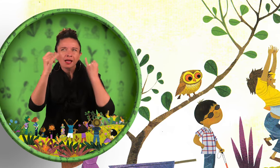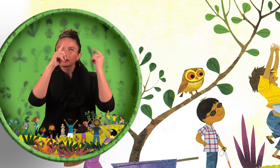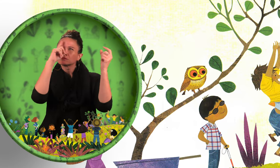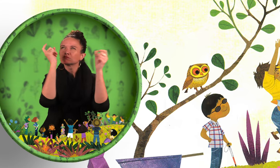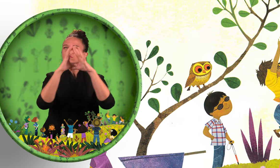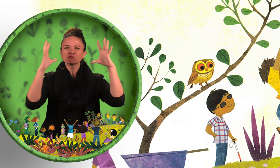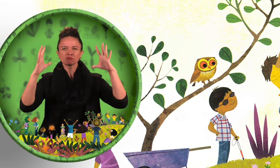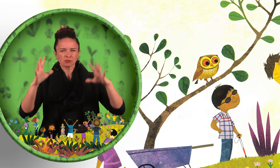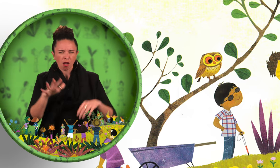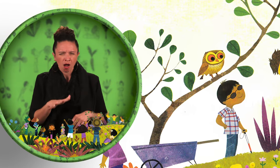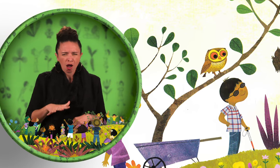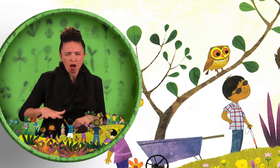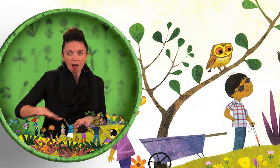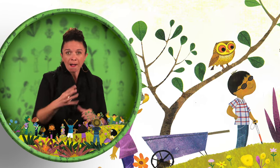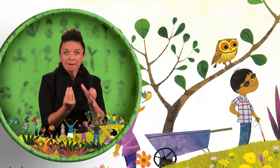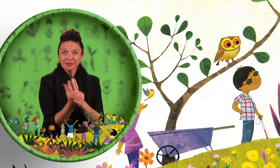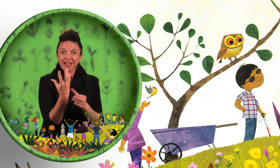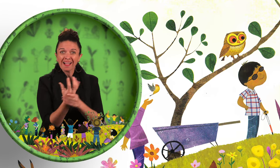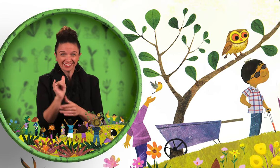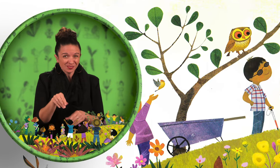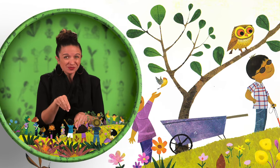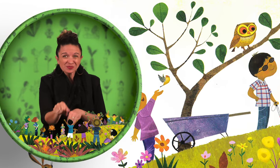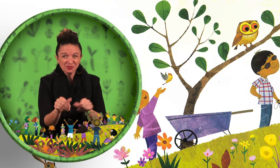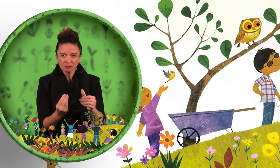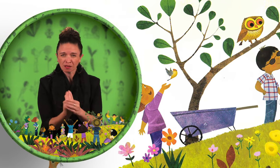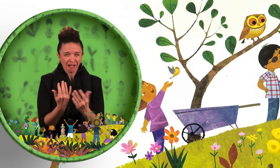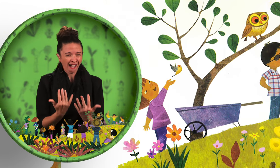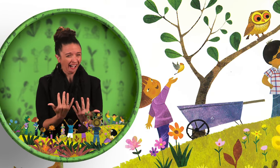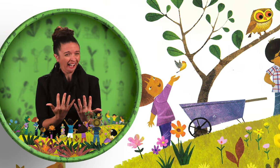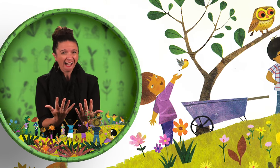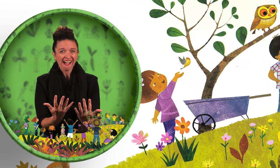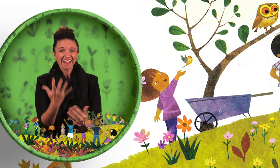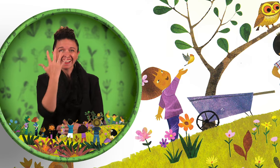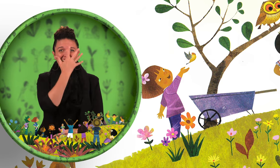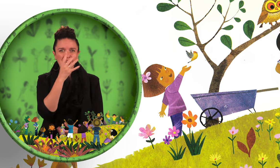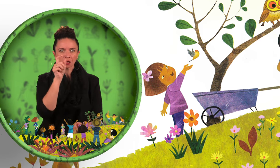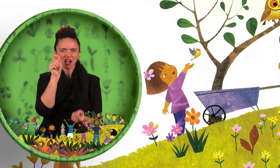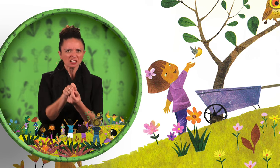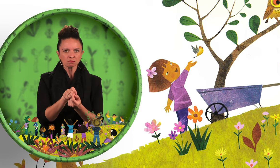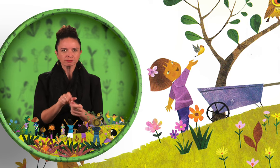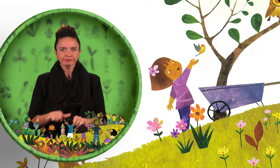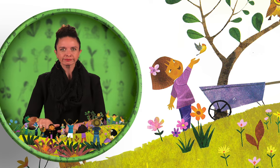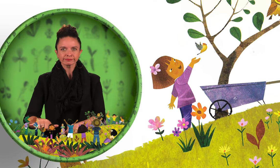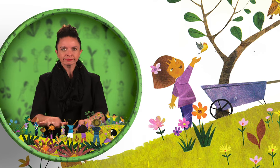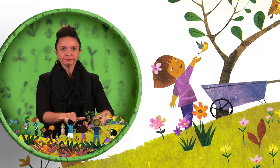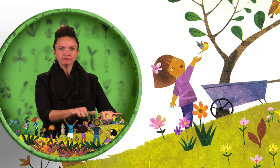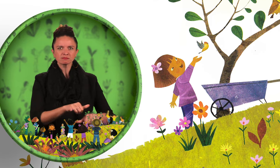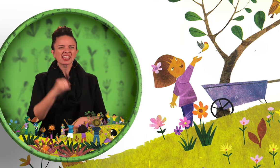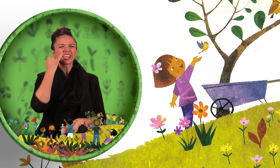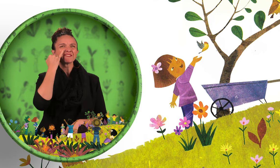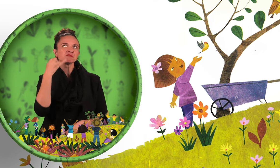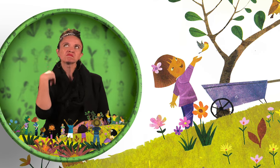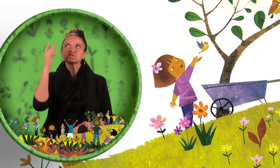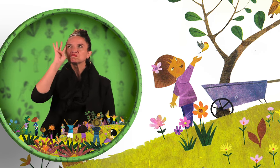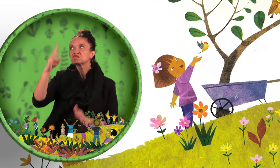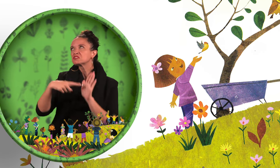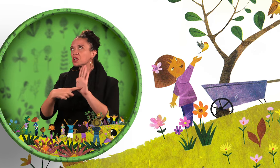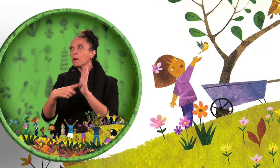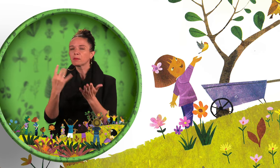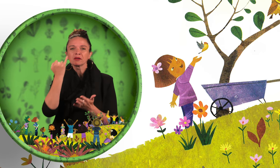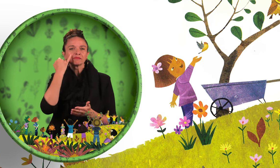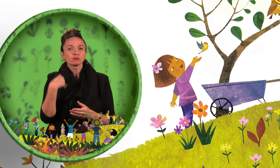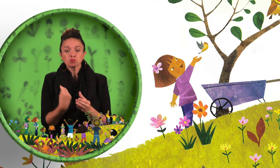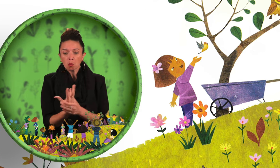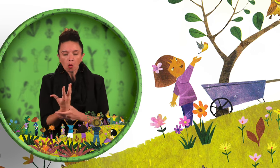Imagine if all of the plants in this garden were exactly the same. Like what if we could only grow peas?